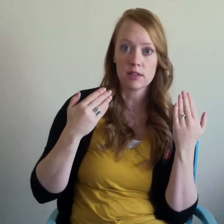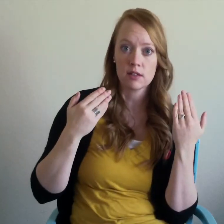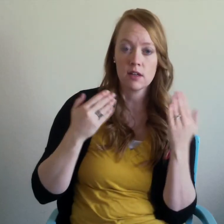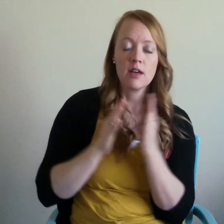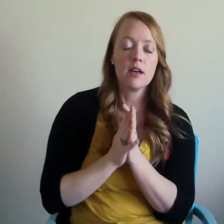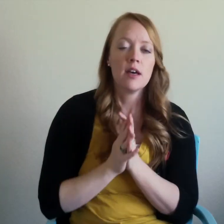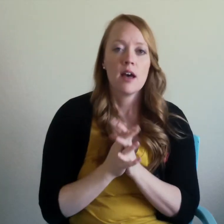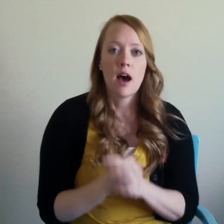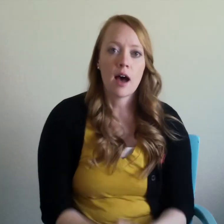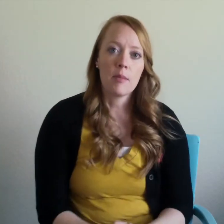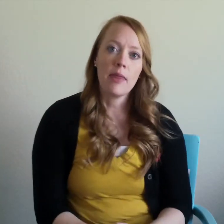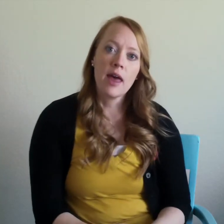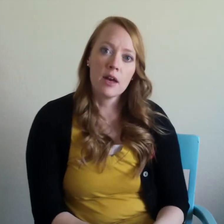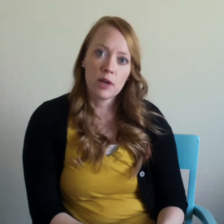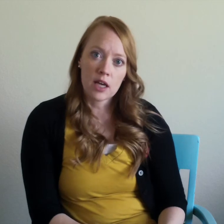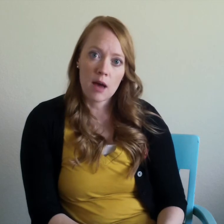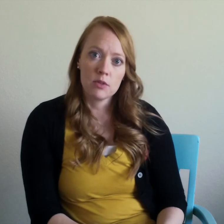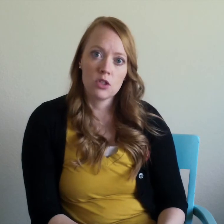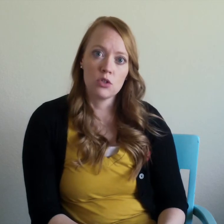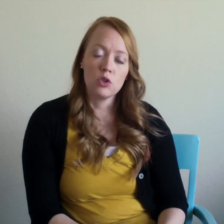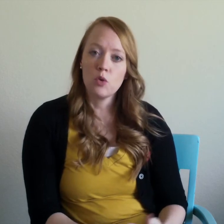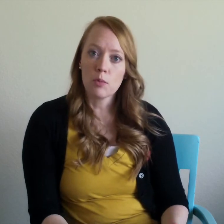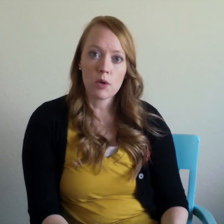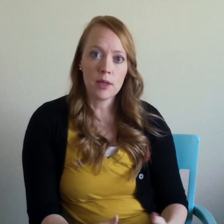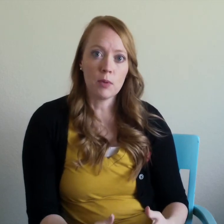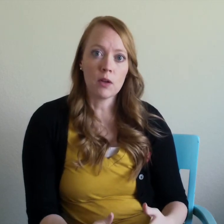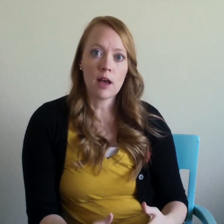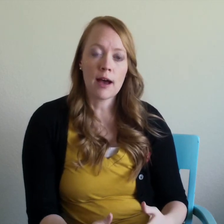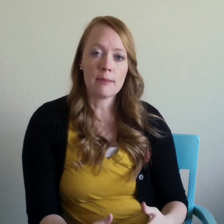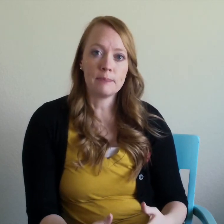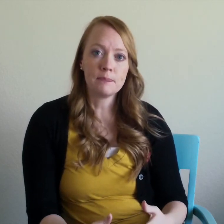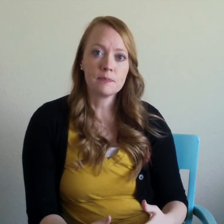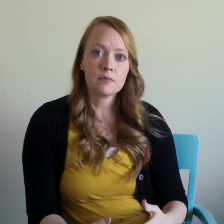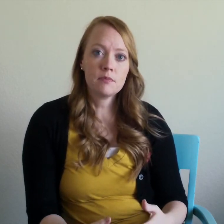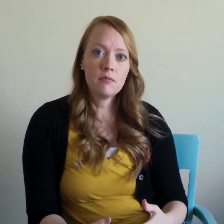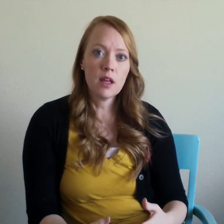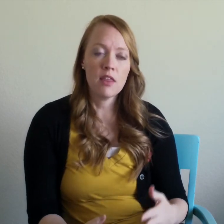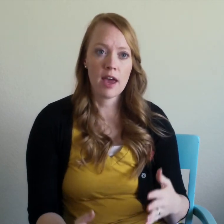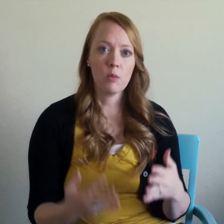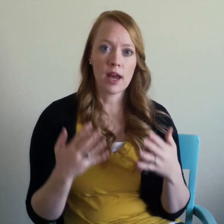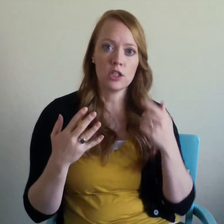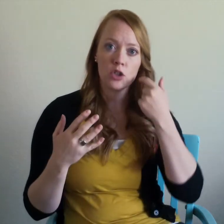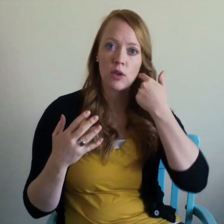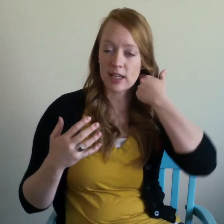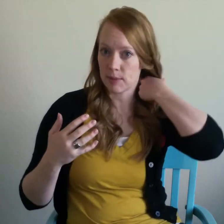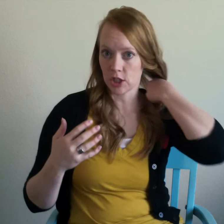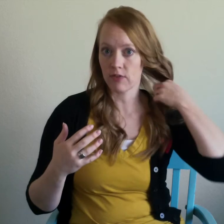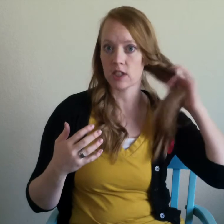um and then when it comes to two or more people um then what i do like especially if